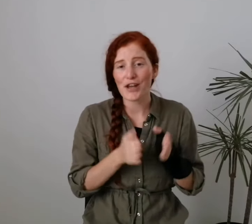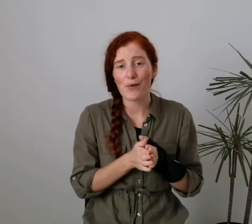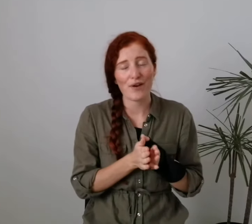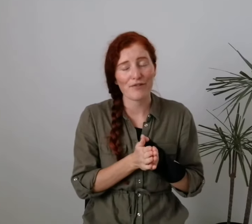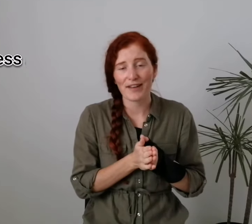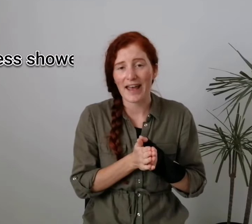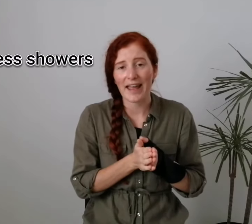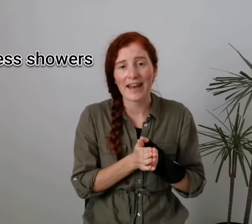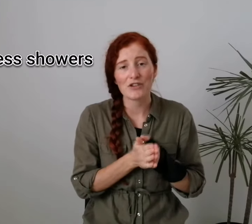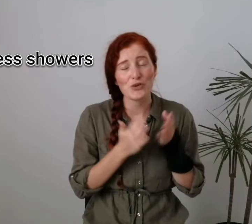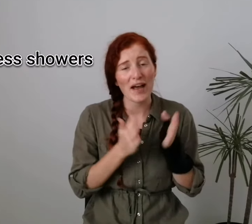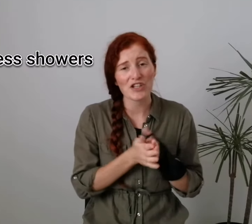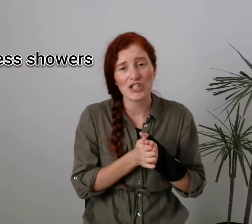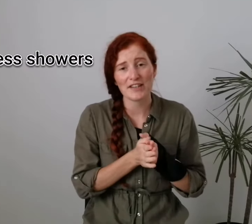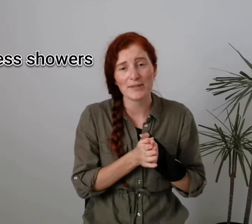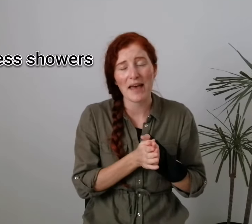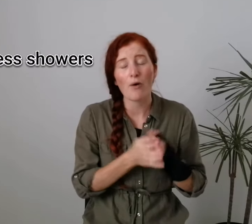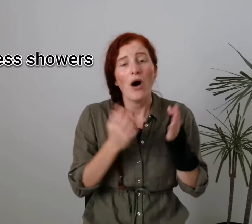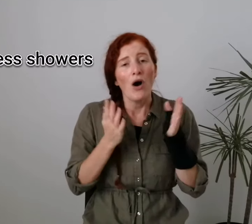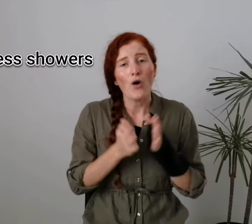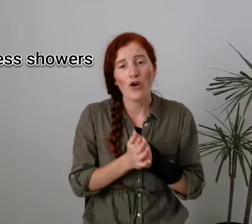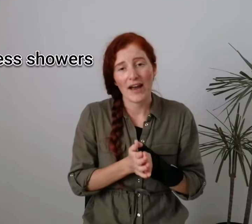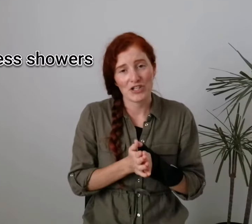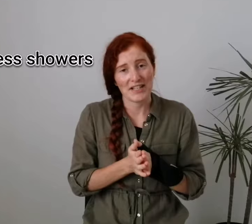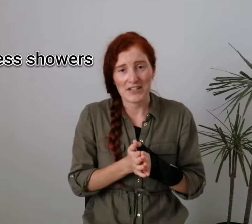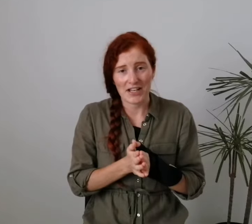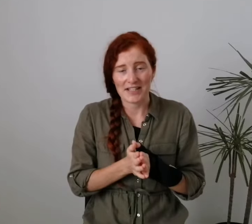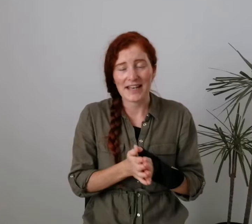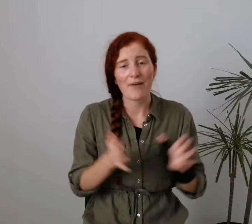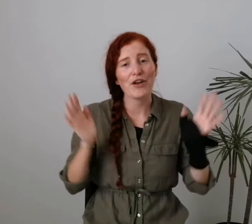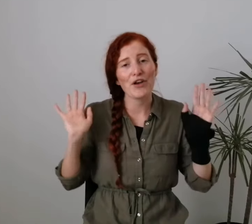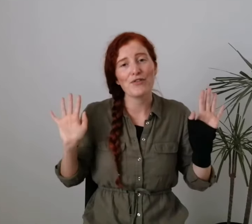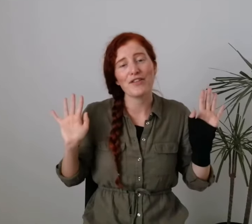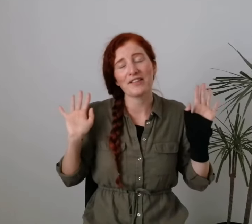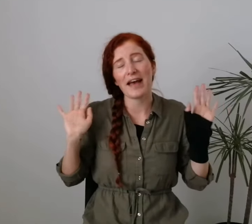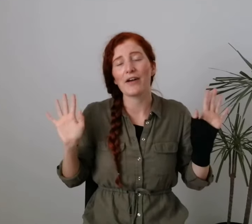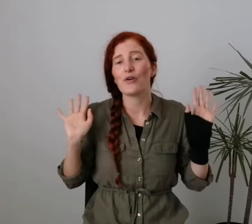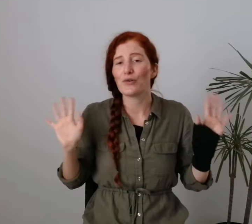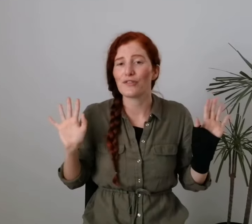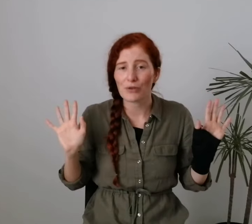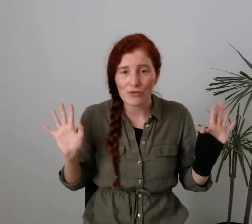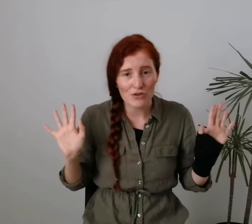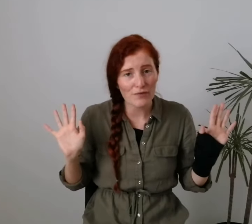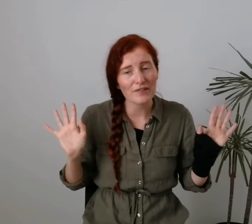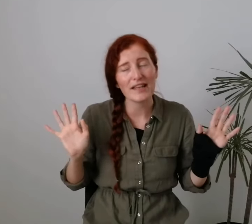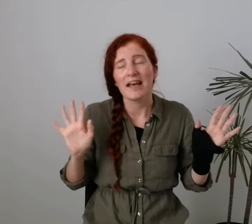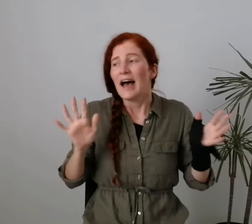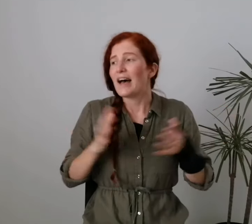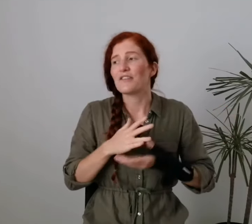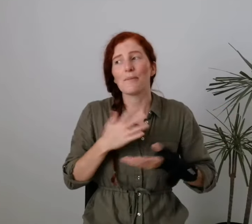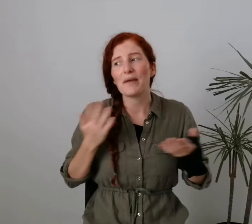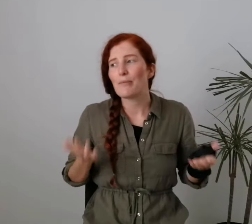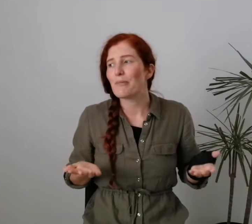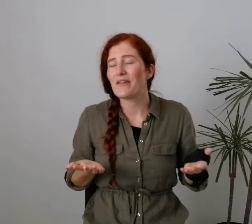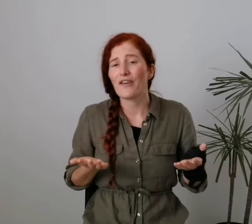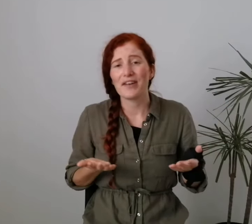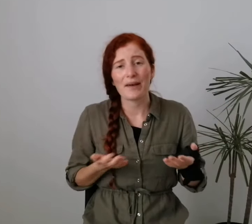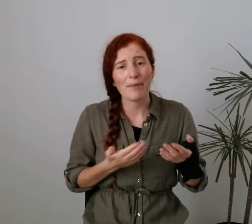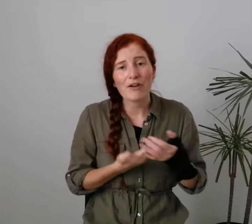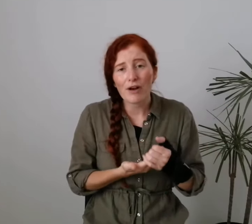shower every day unless you actually smell or you're actually dirty. Now I know that this can cause some controversy as some people may find it a bit